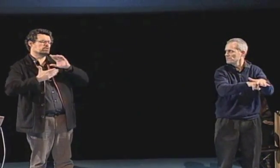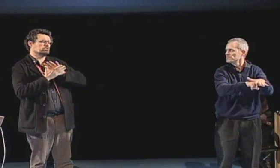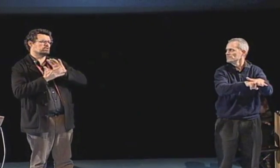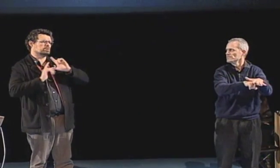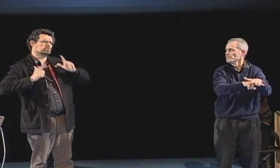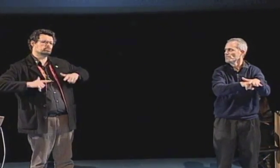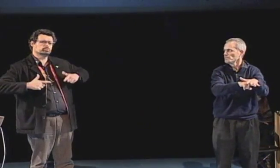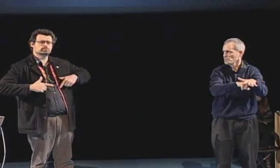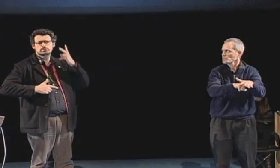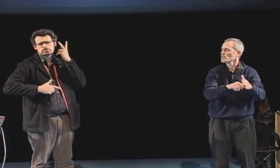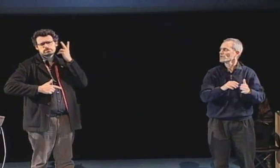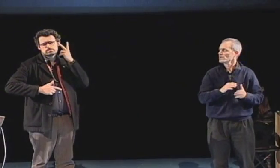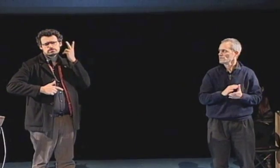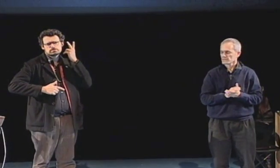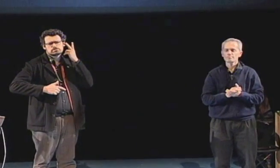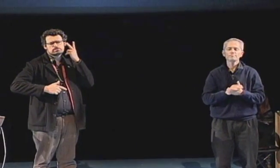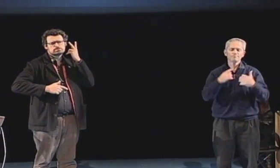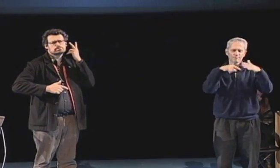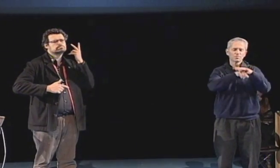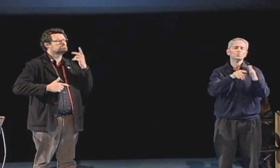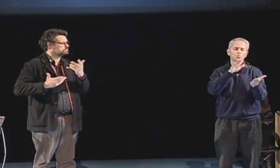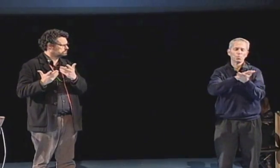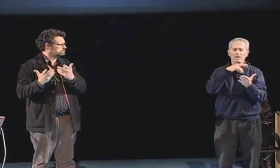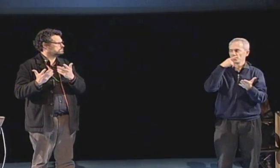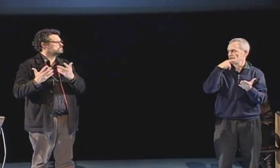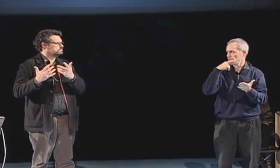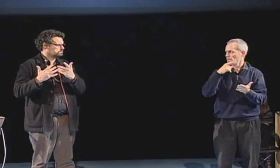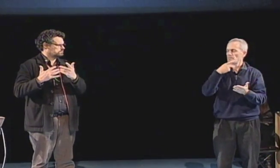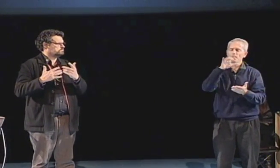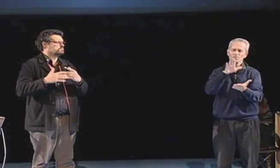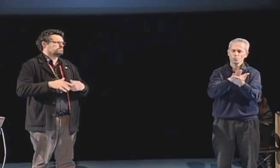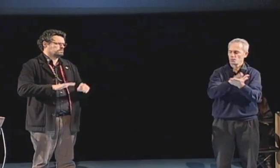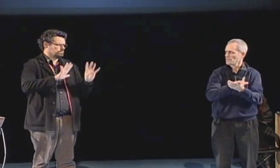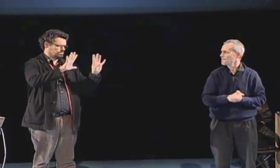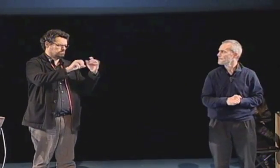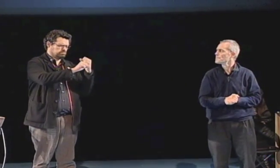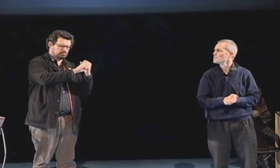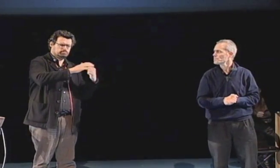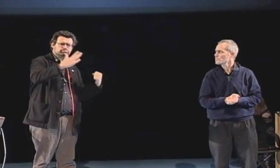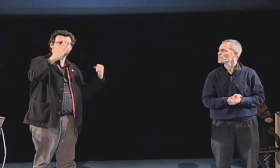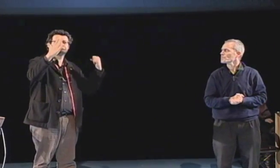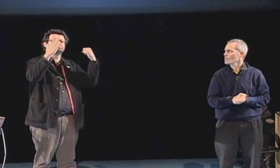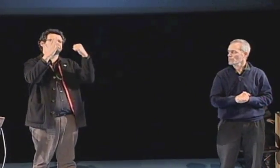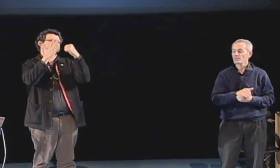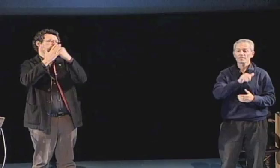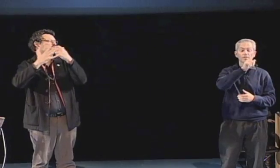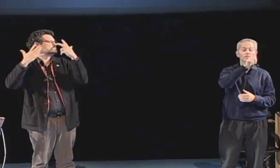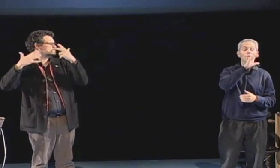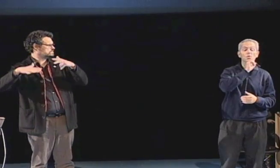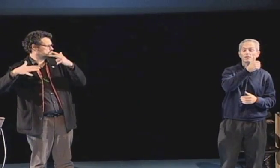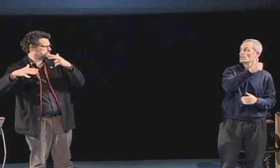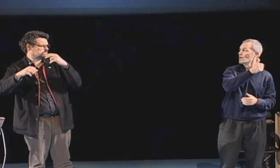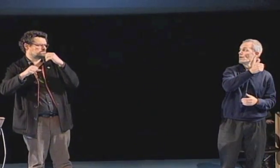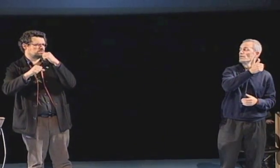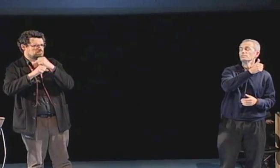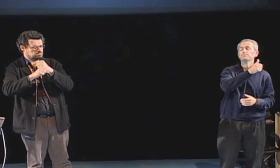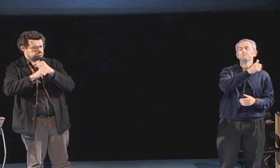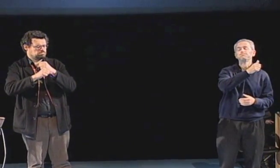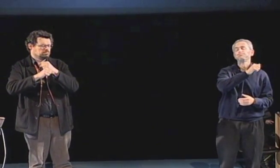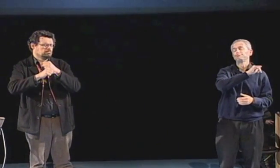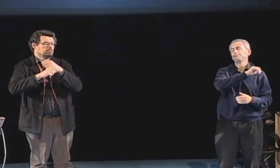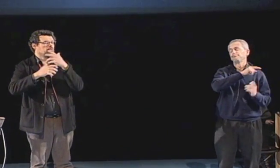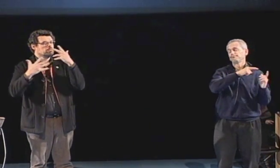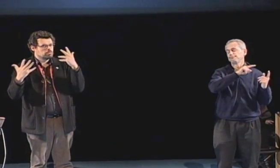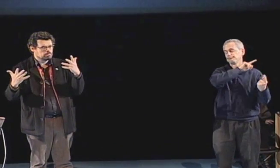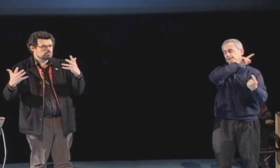At the age of nine I became involved in a mainstream program, a public school where my peers were hearing and I was the only